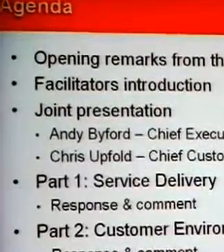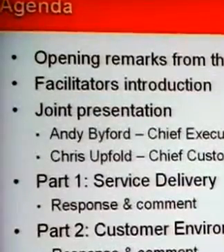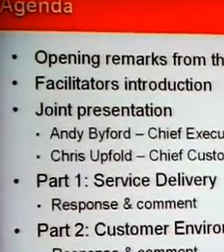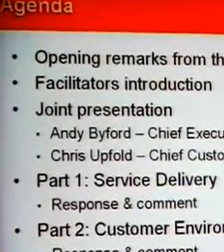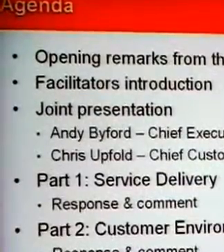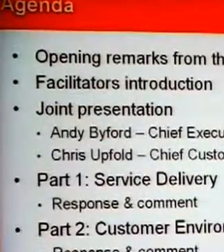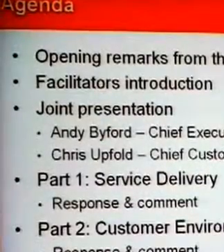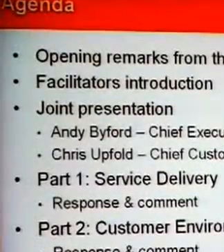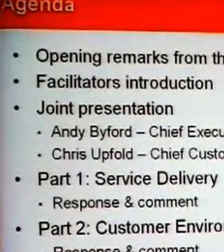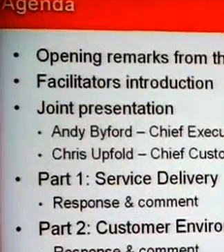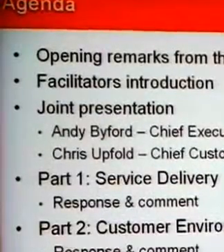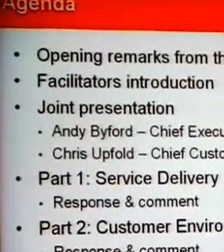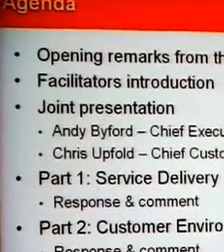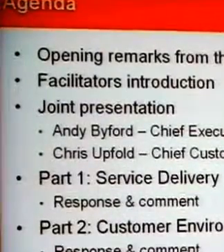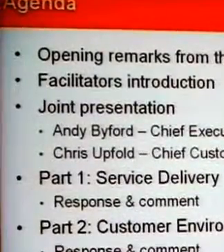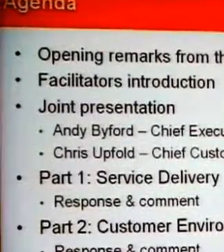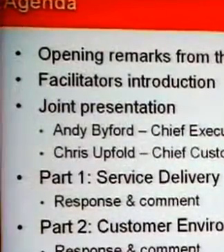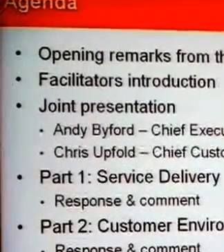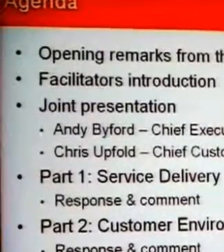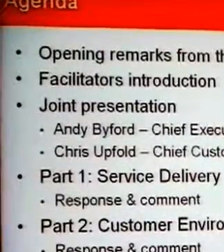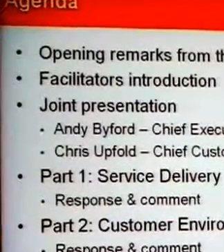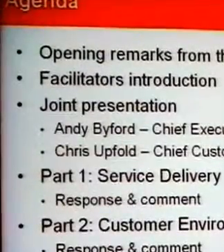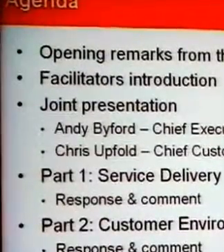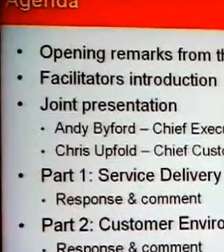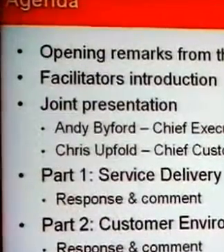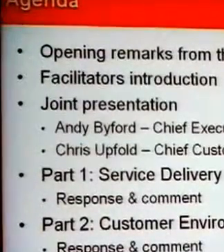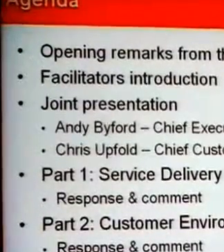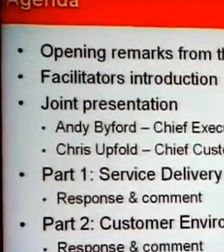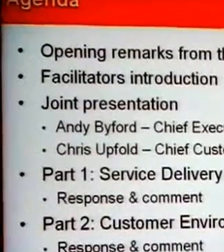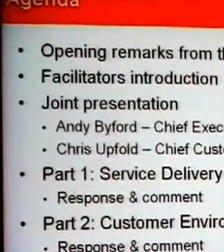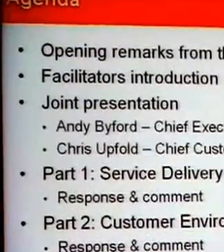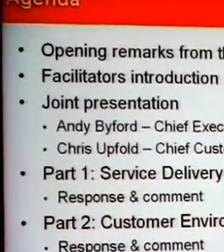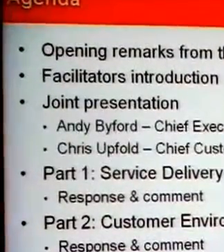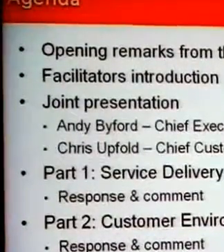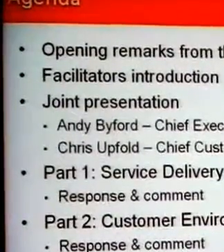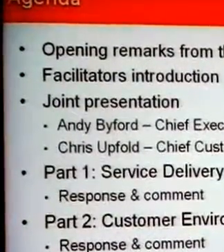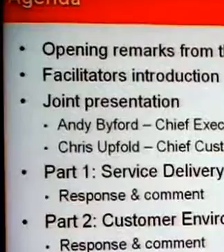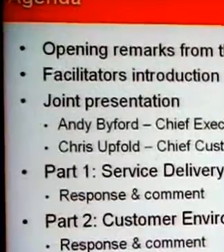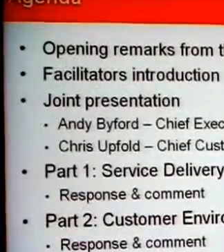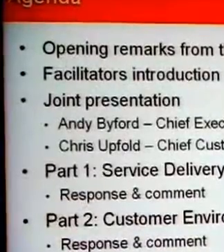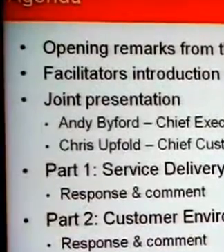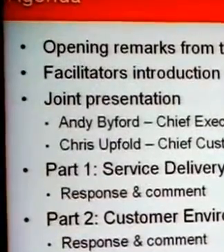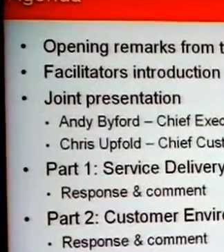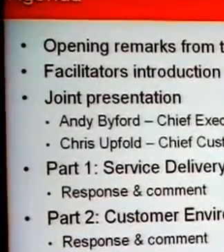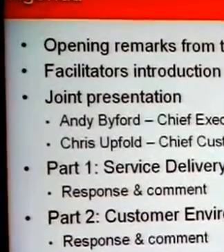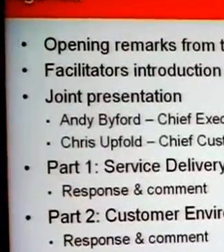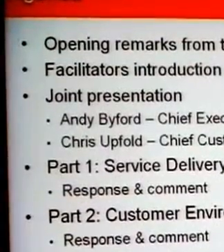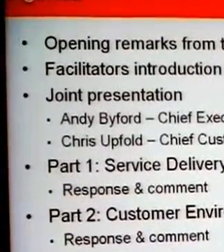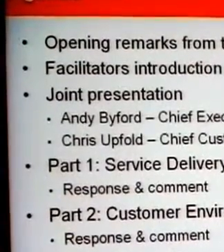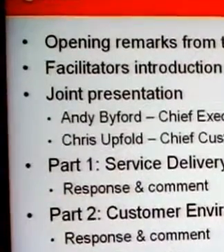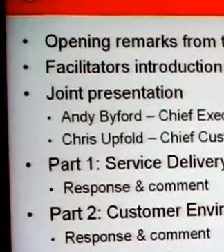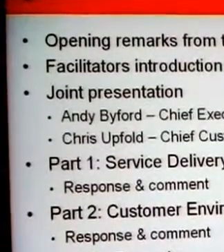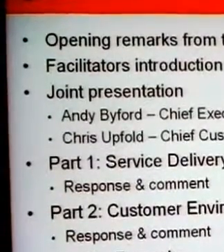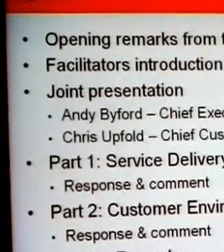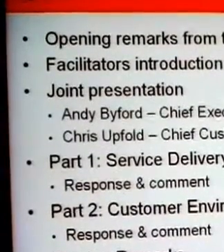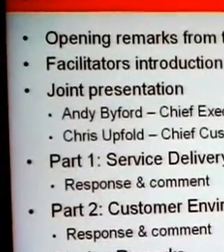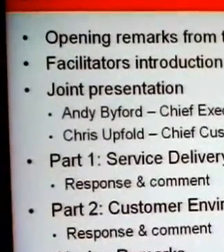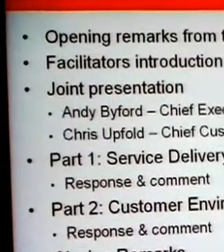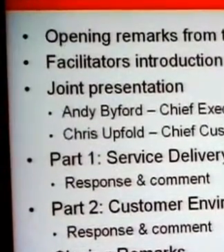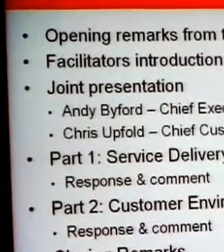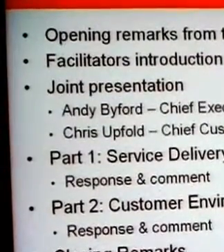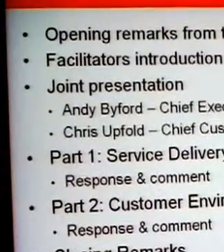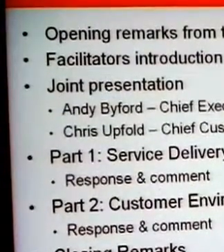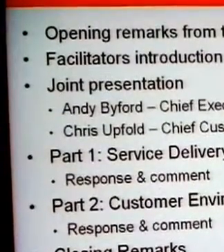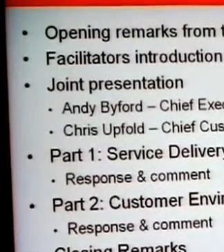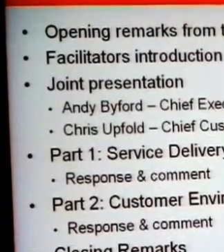on service delivery, so kind of the quantity of service, if you will. We'd love your response. We're going to be giving